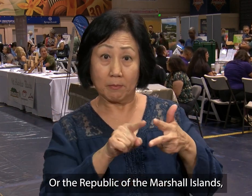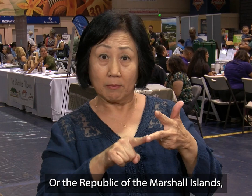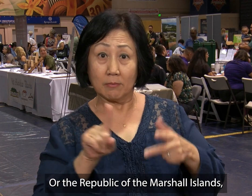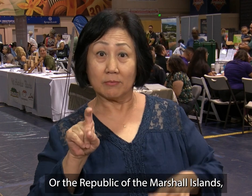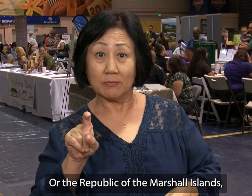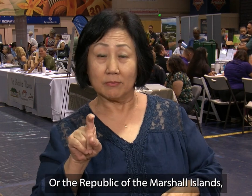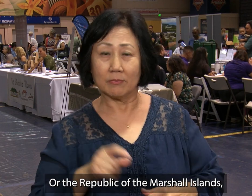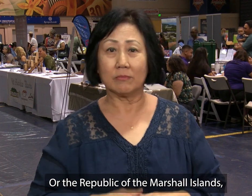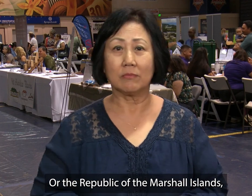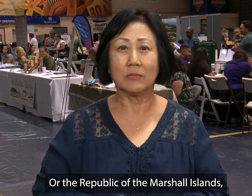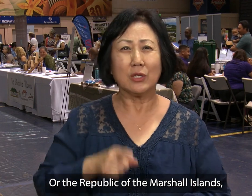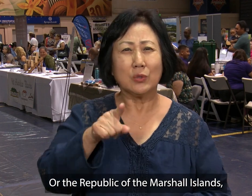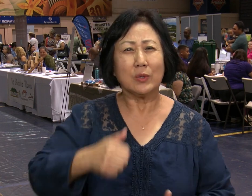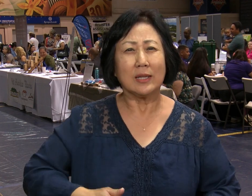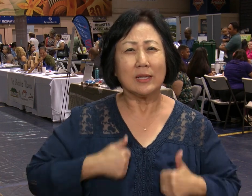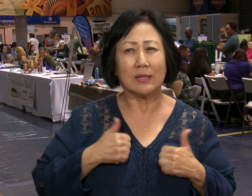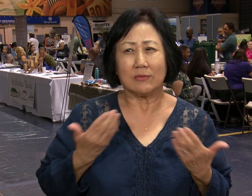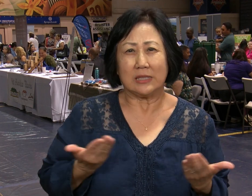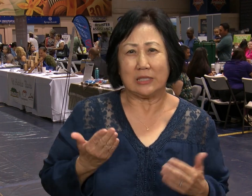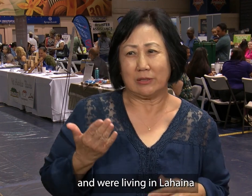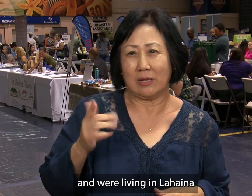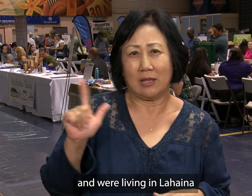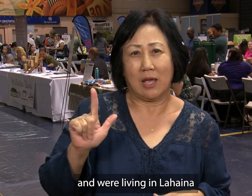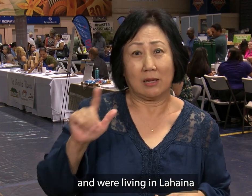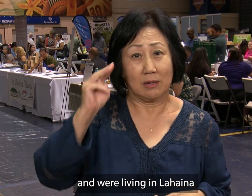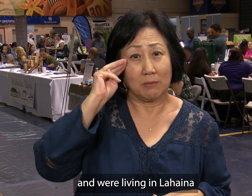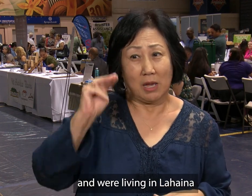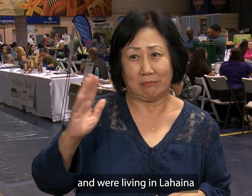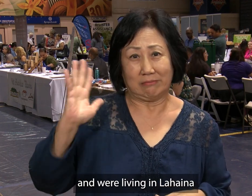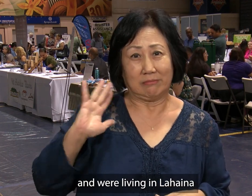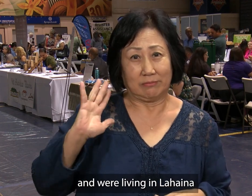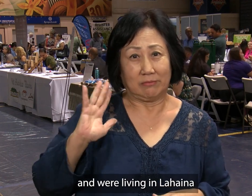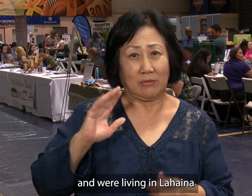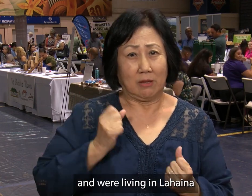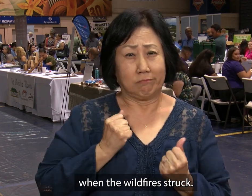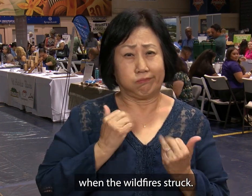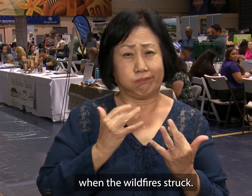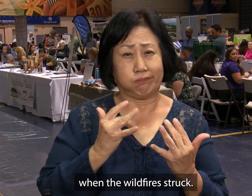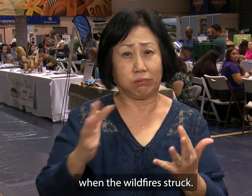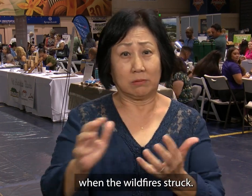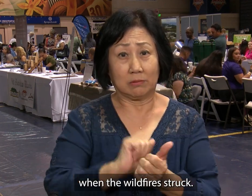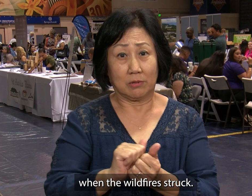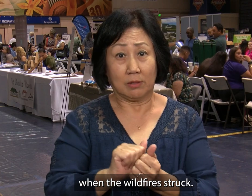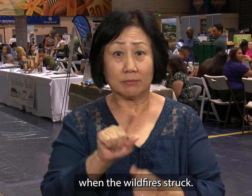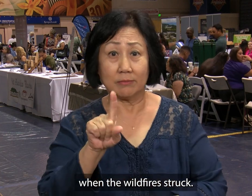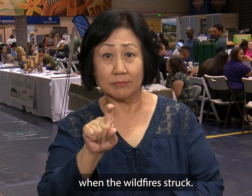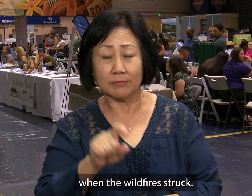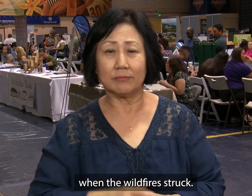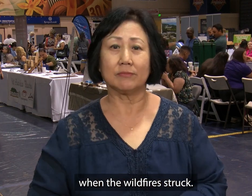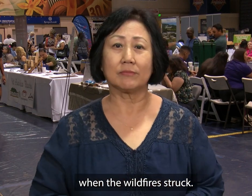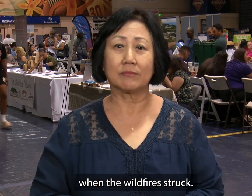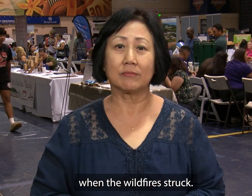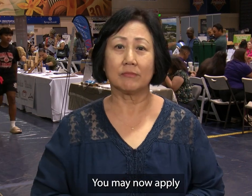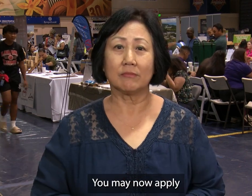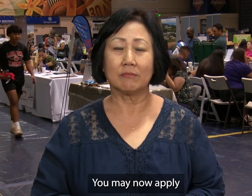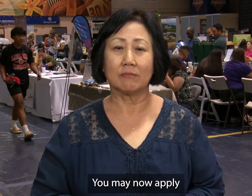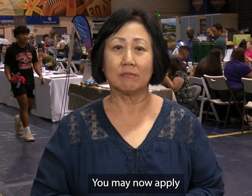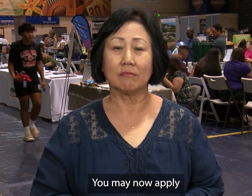and were living in Lahaina when the wildfire struck, you may